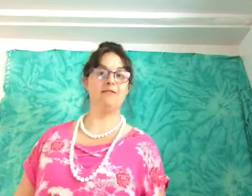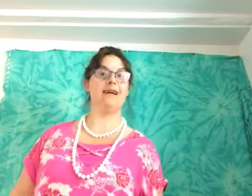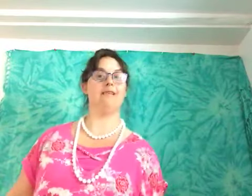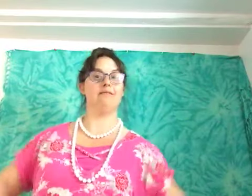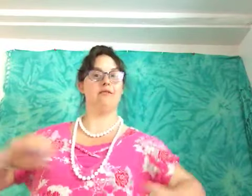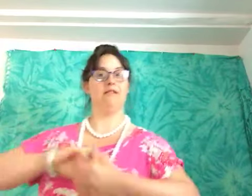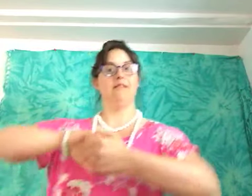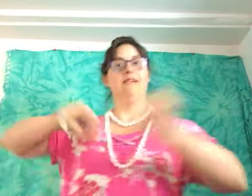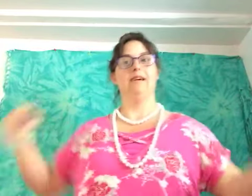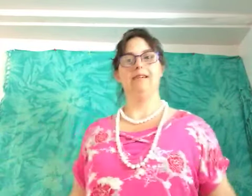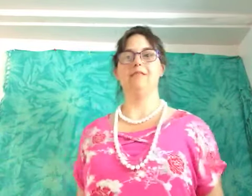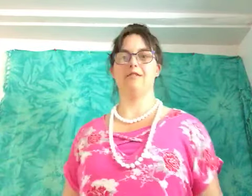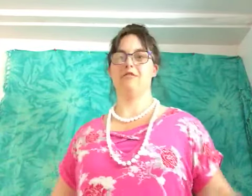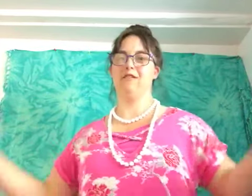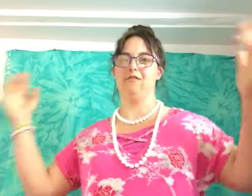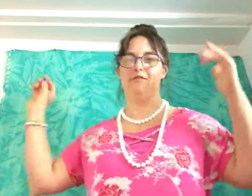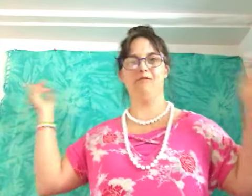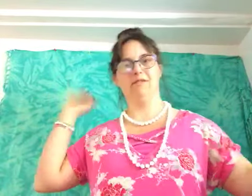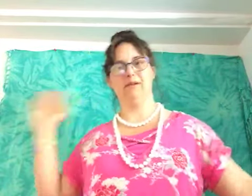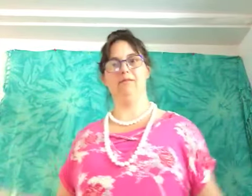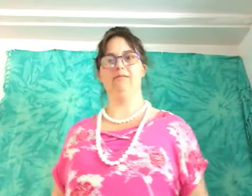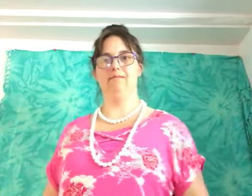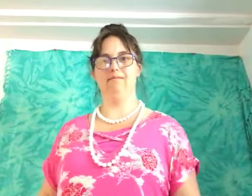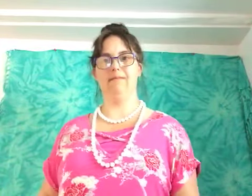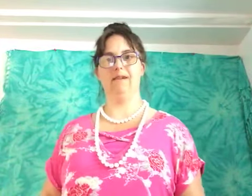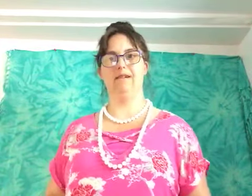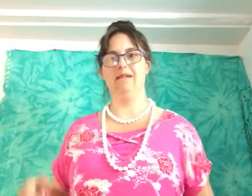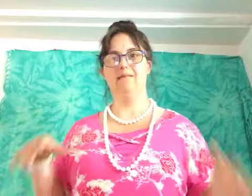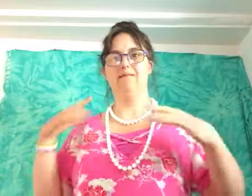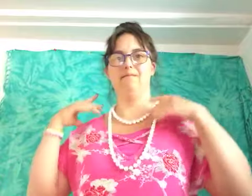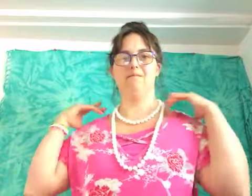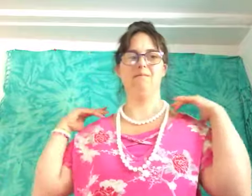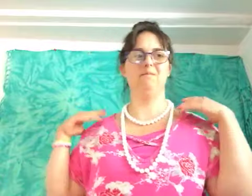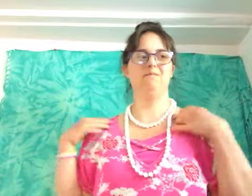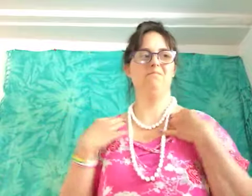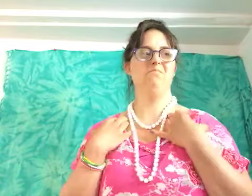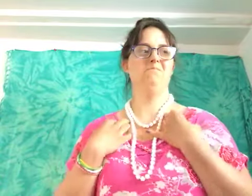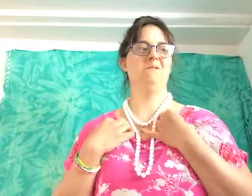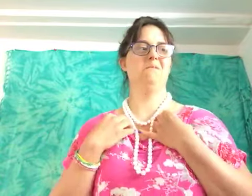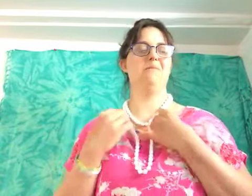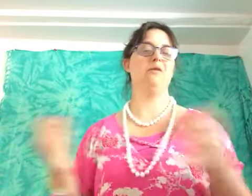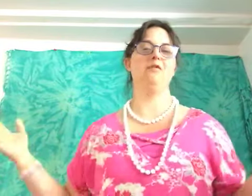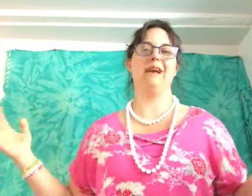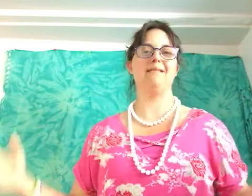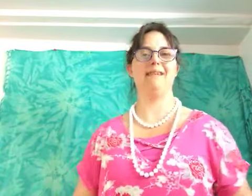hairstyles or tick-tock channel about about you dancing